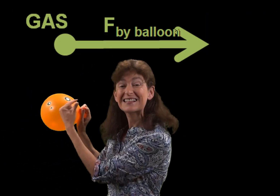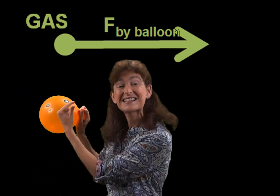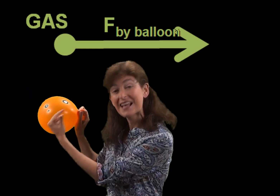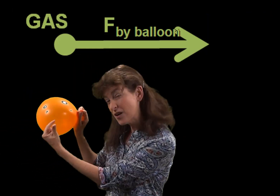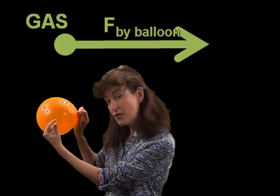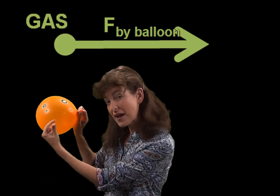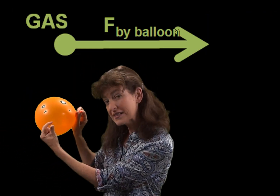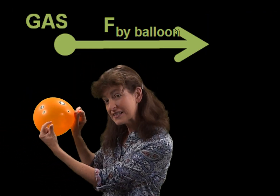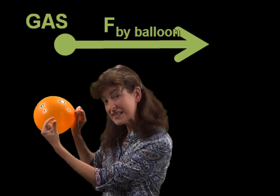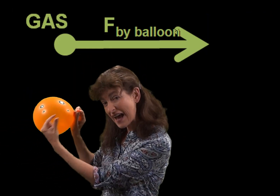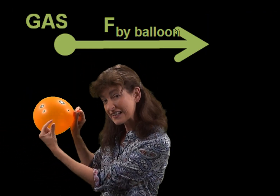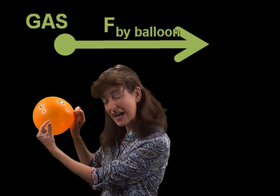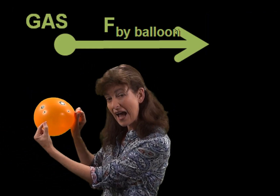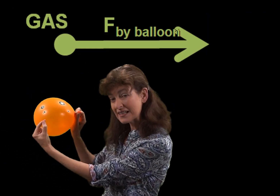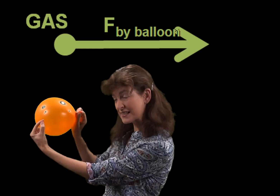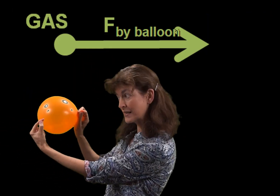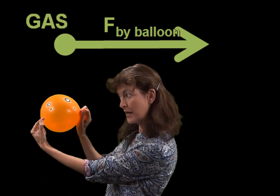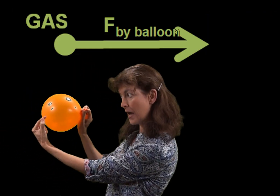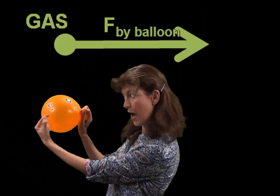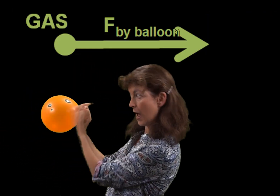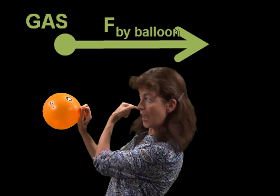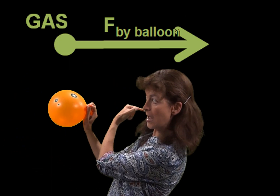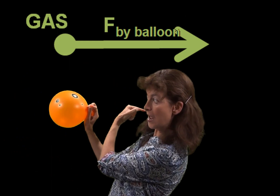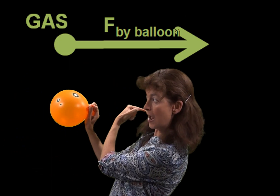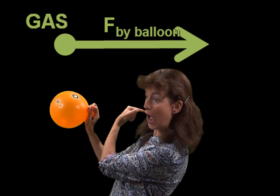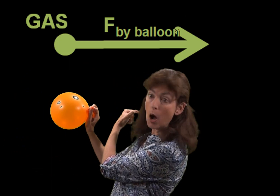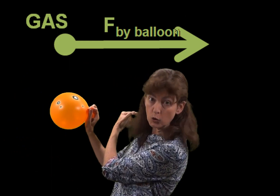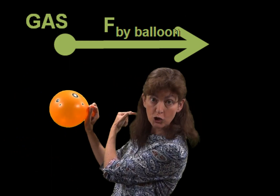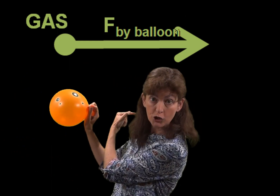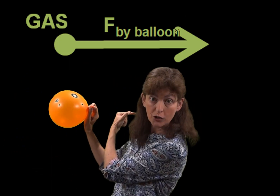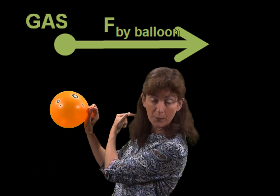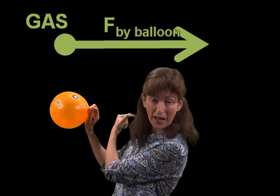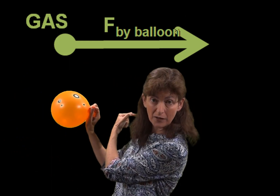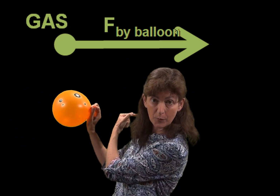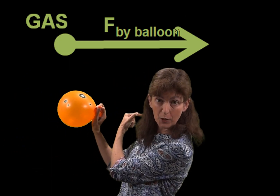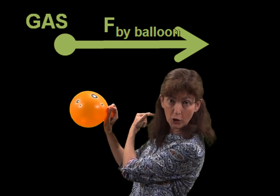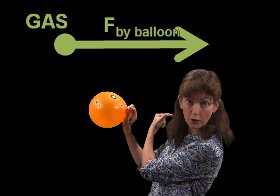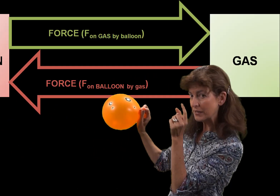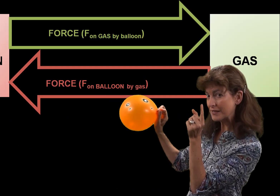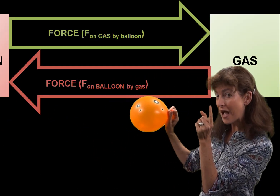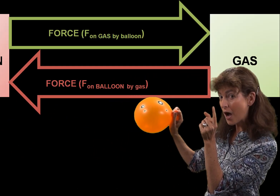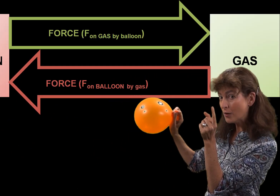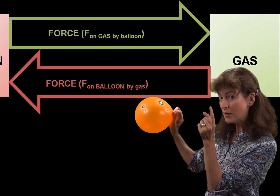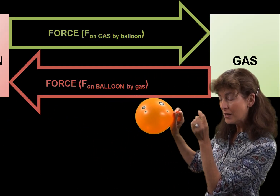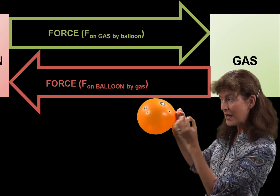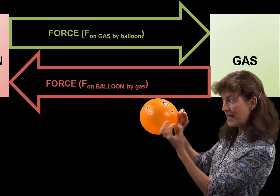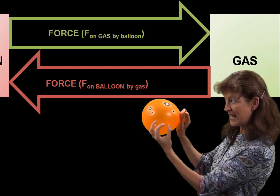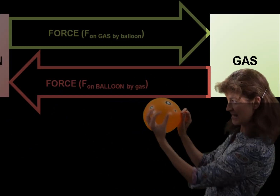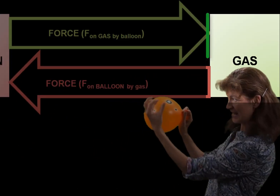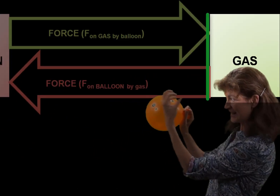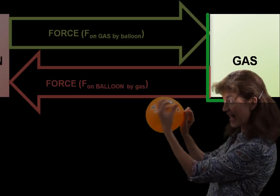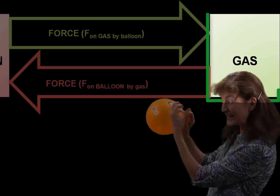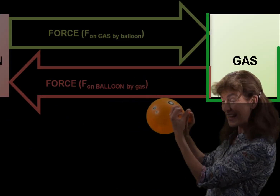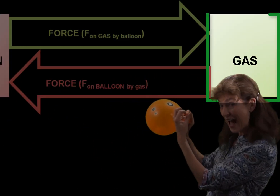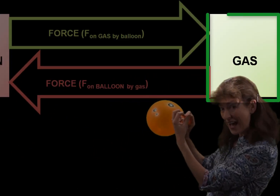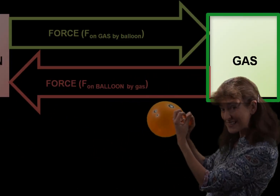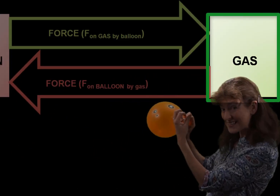accelerates that gas out the back of the balloon. But now that gas